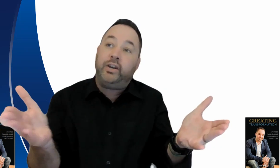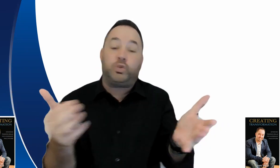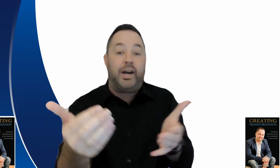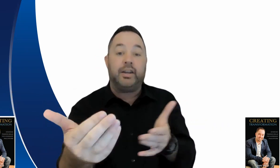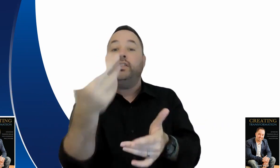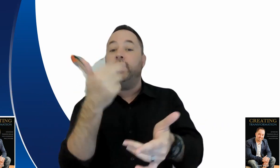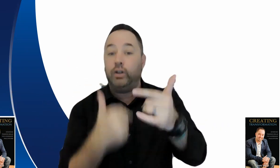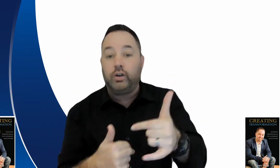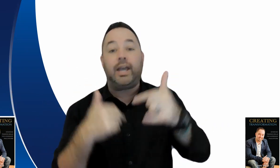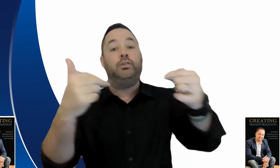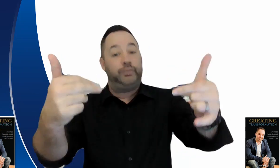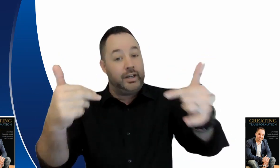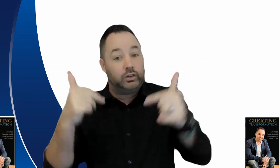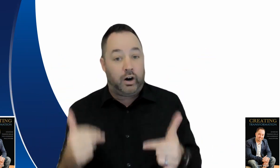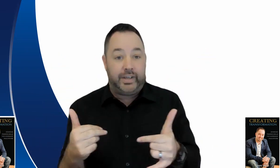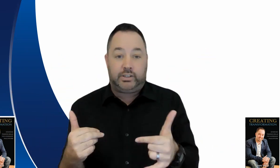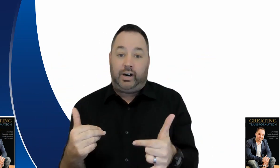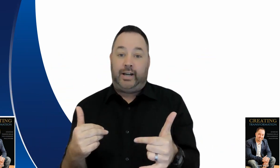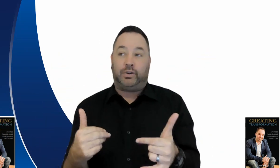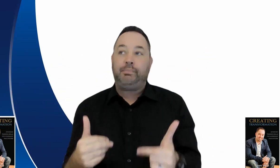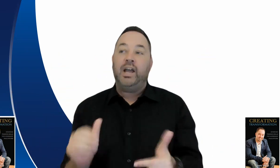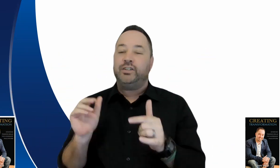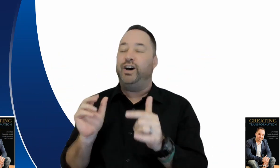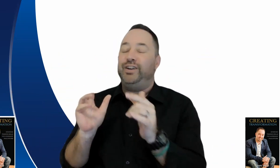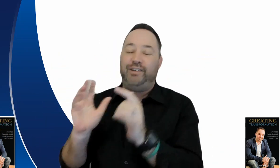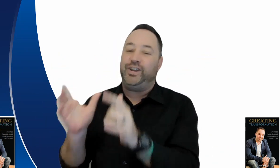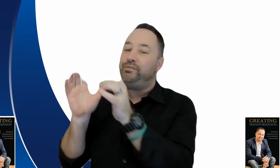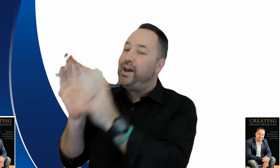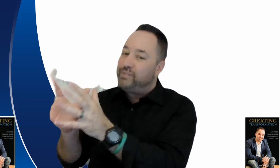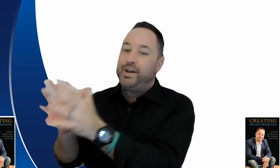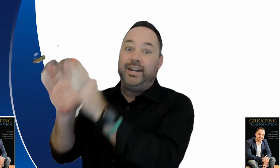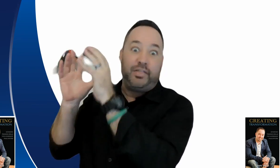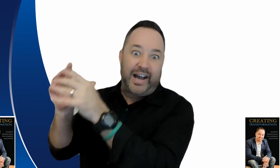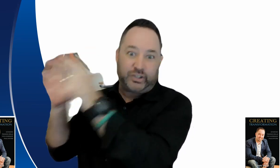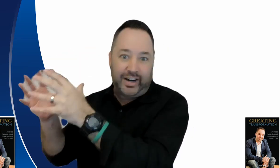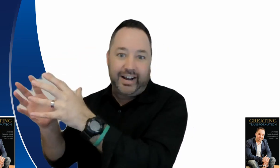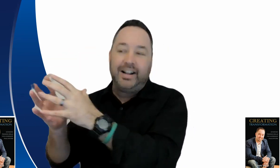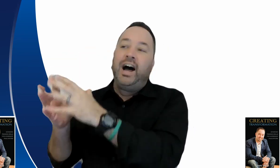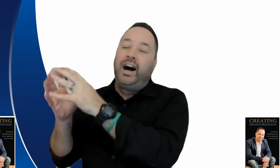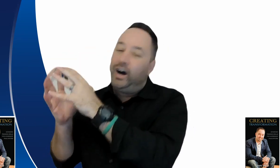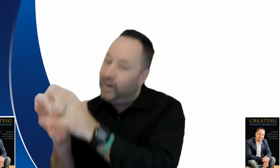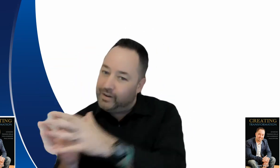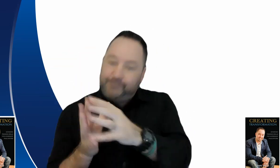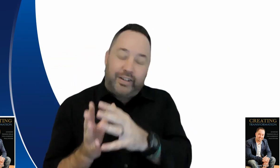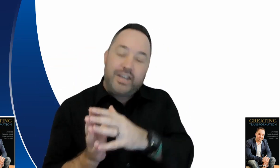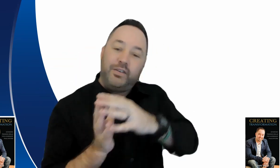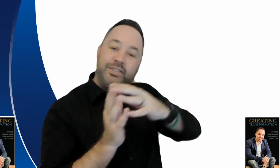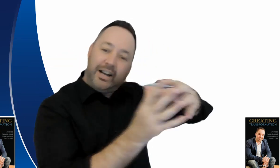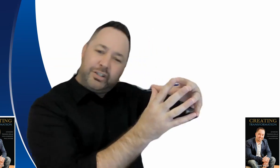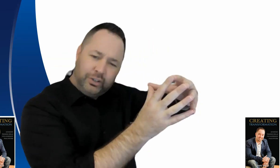awareness around the look and feel of their slides right so if you've ever been that trainer hopefully you've started